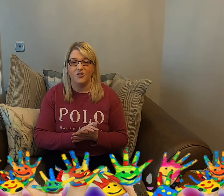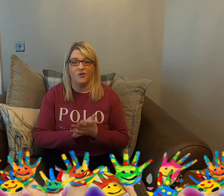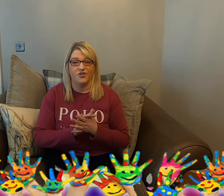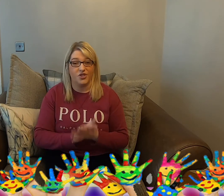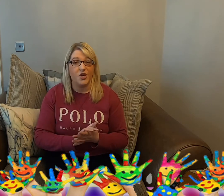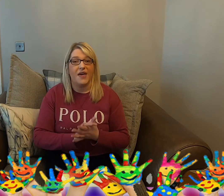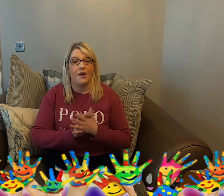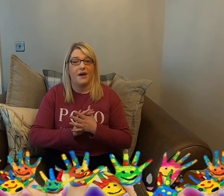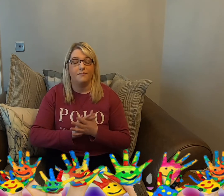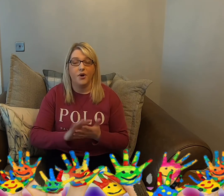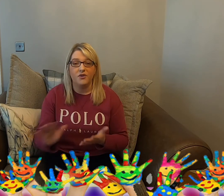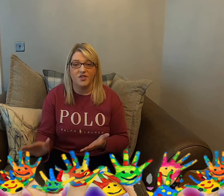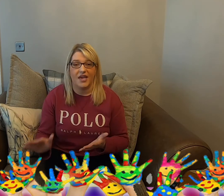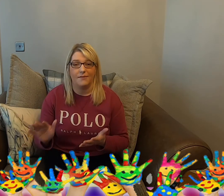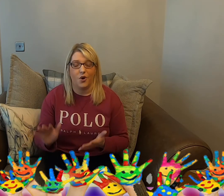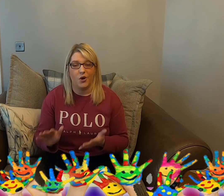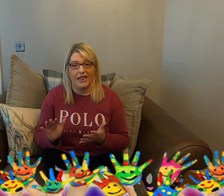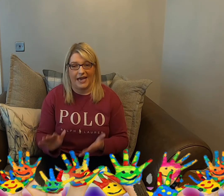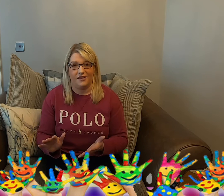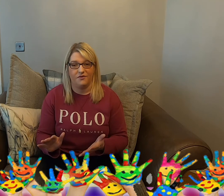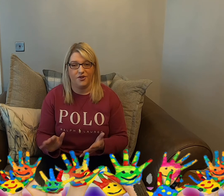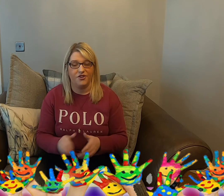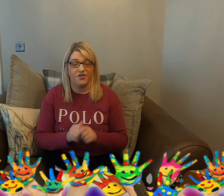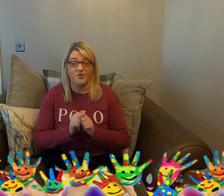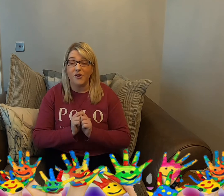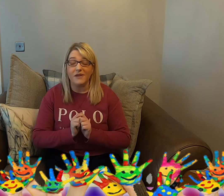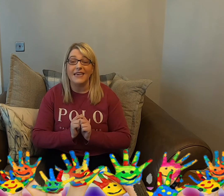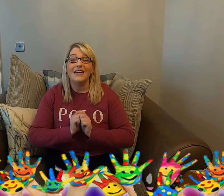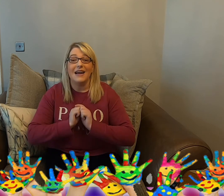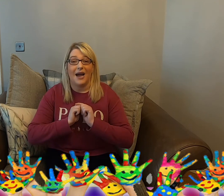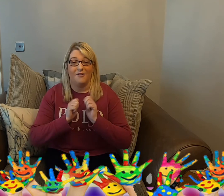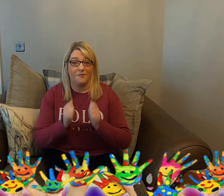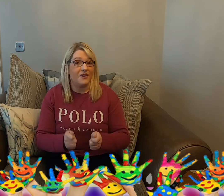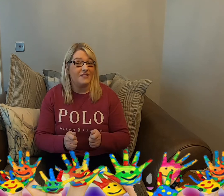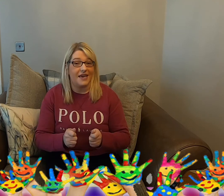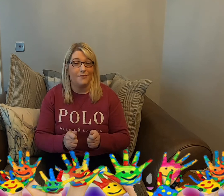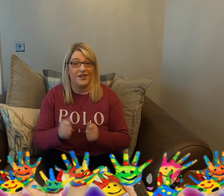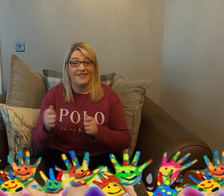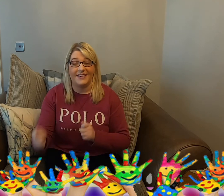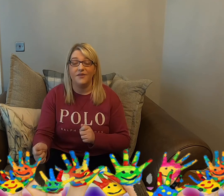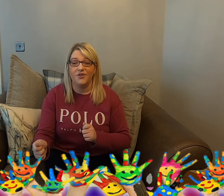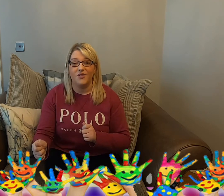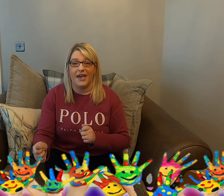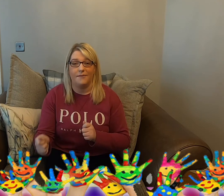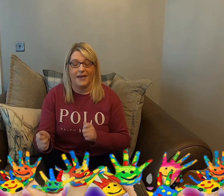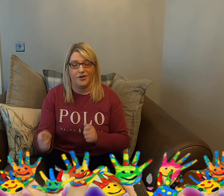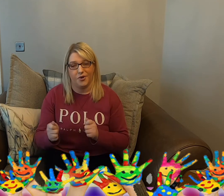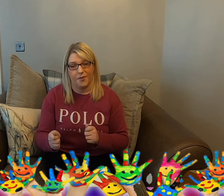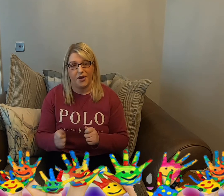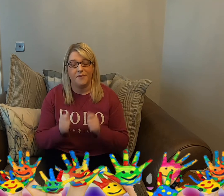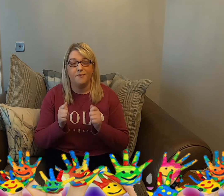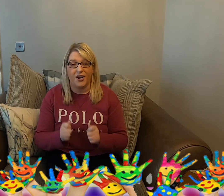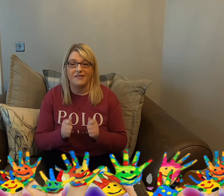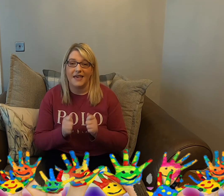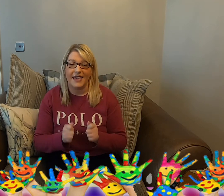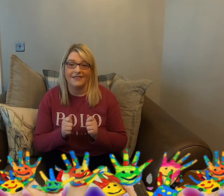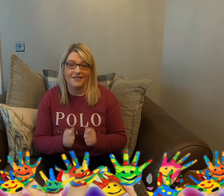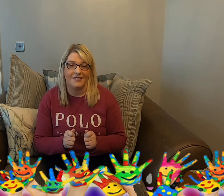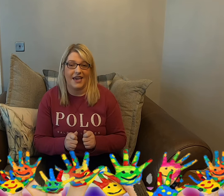going to do them and post them online for you. So normally I would have printed them out to give you them in your bucket, but they instead